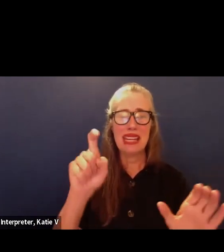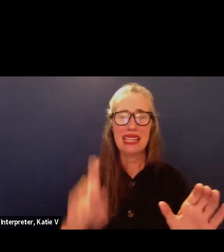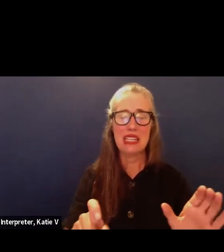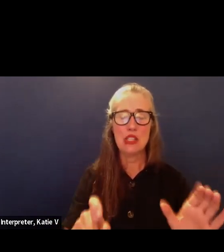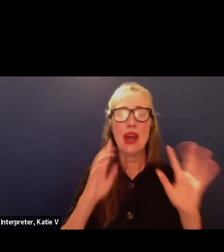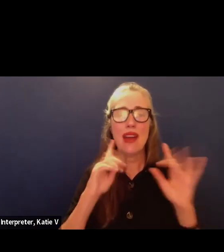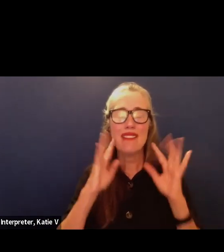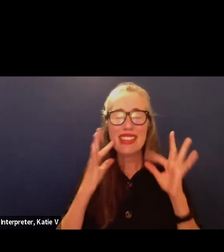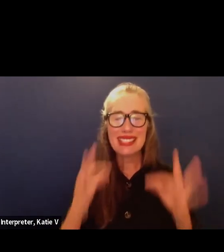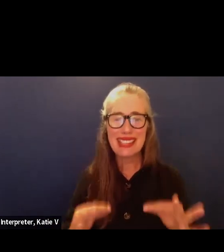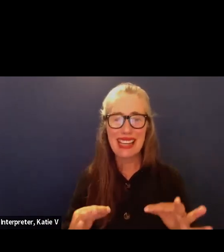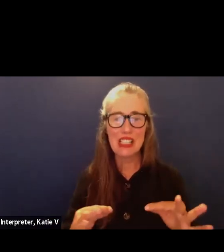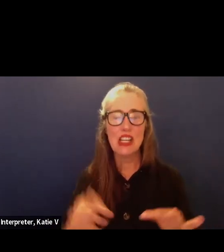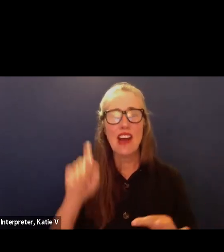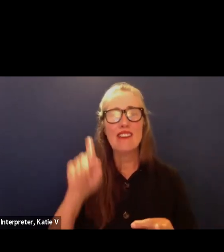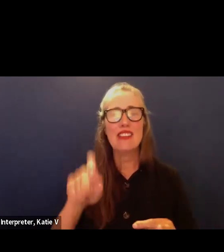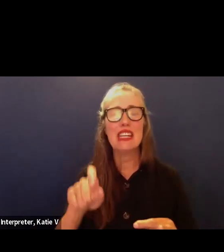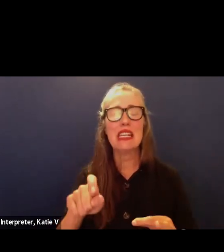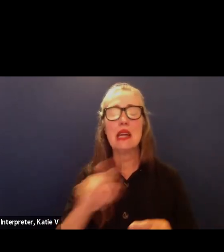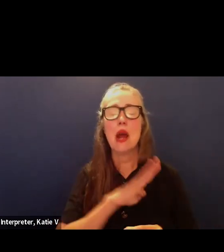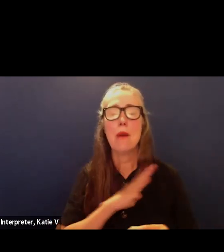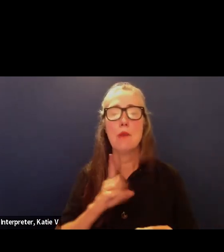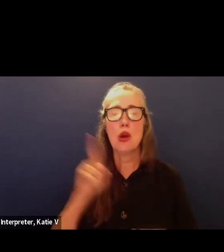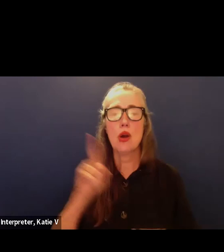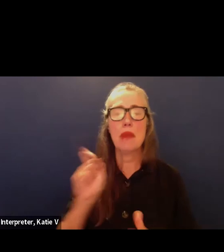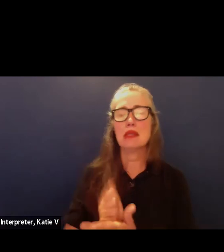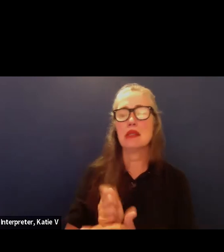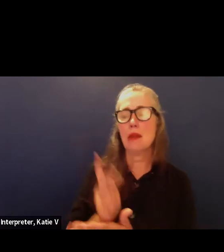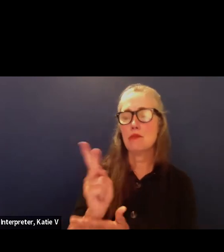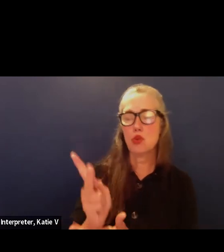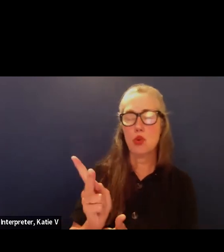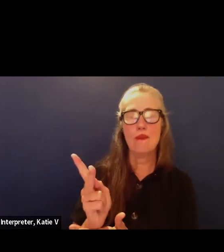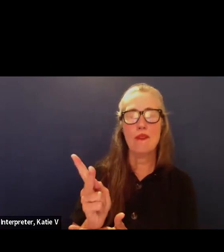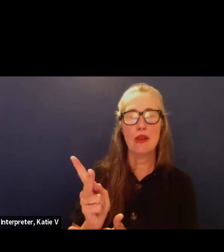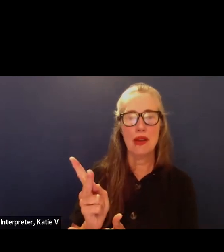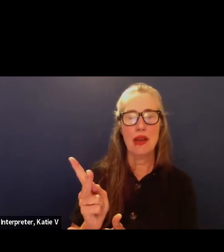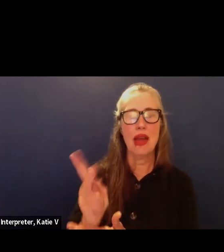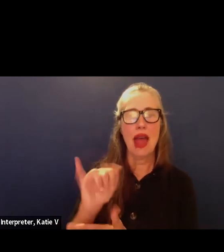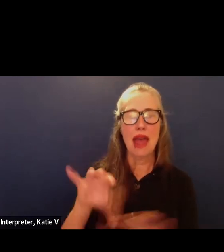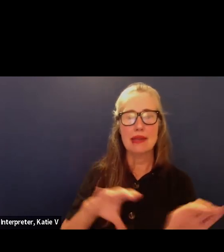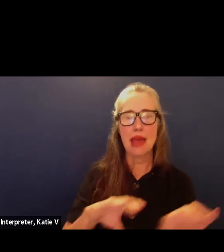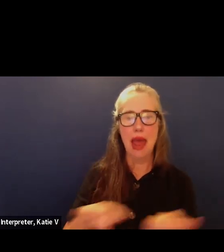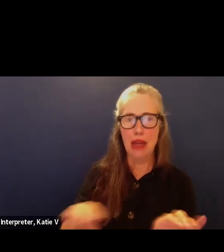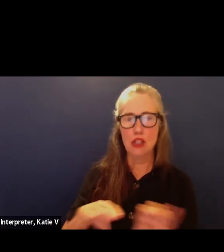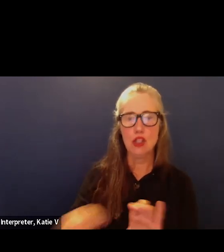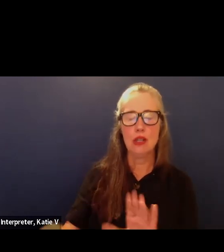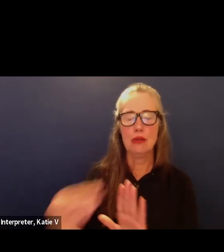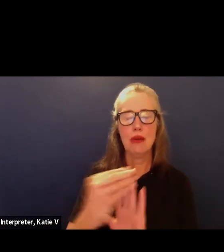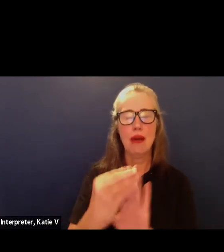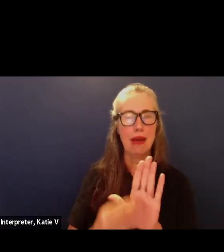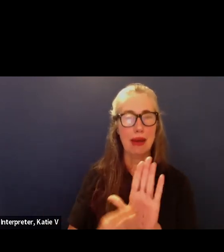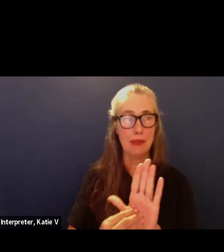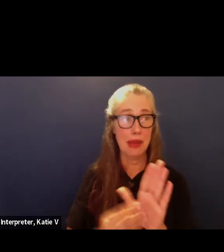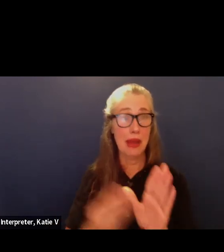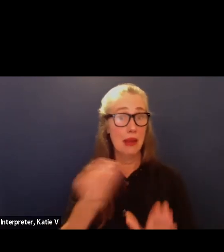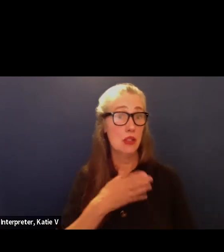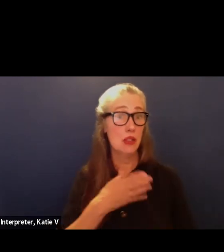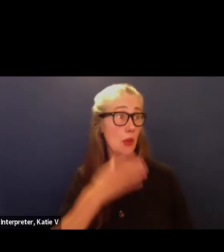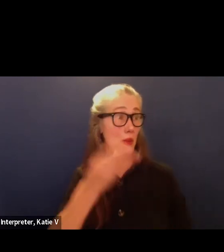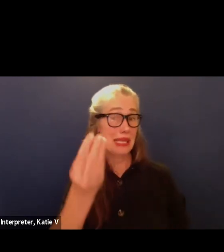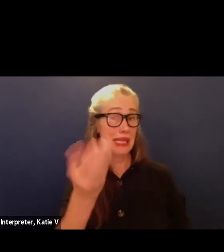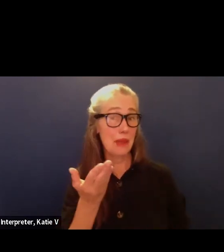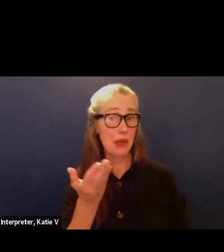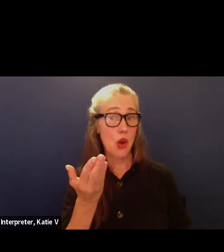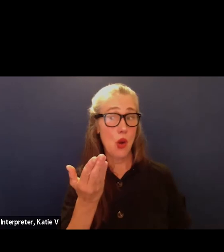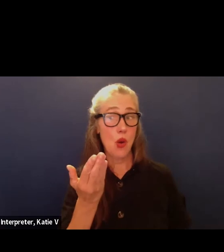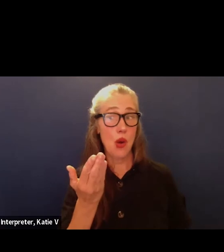of Need approved by the Board of Education as an action item. So, please let me know if I can